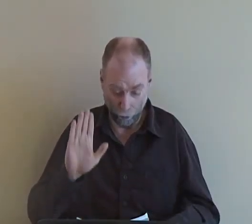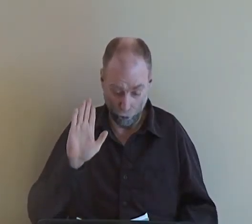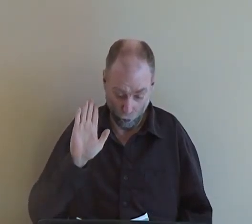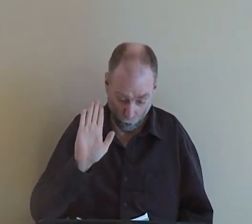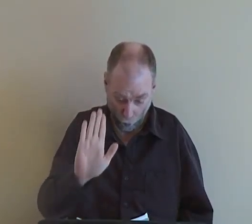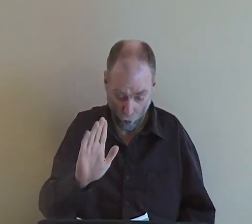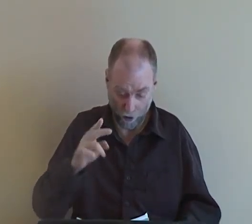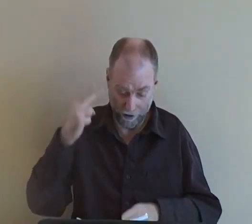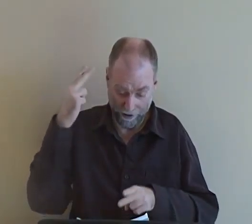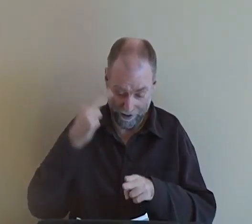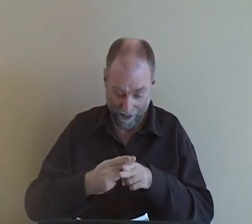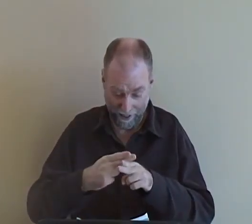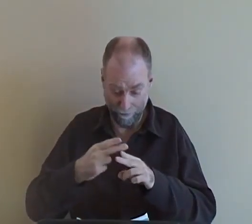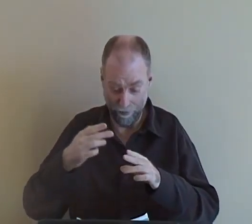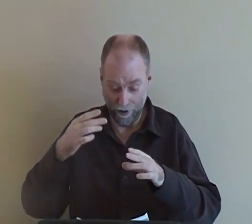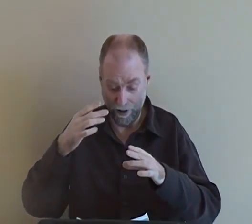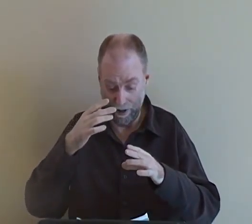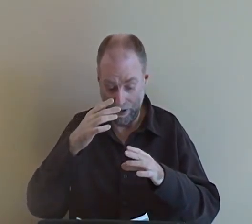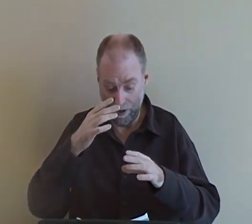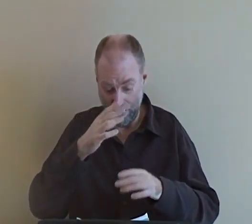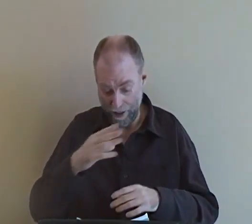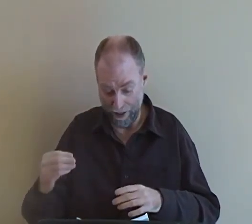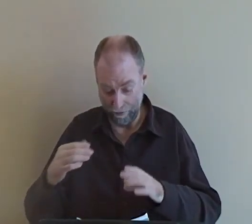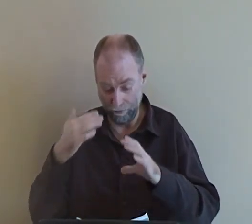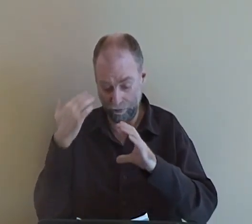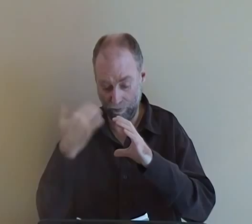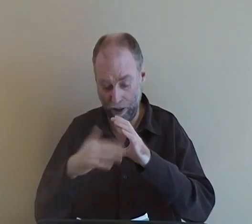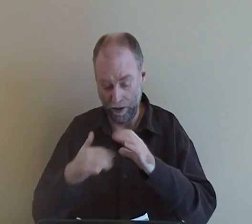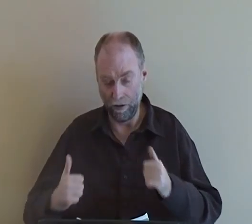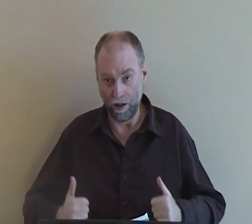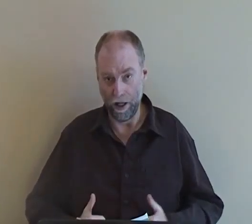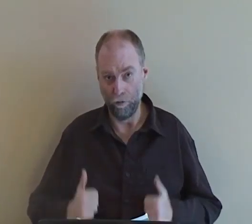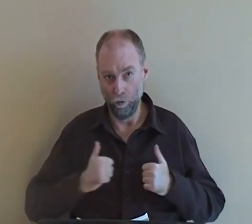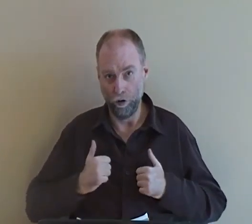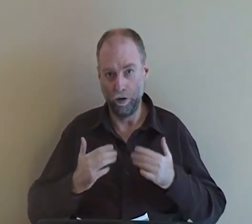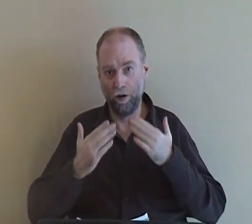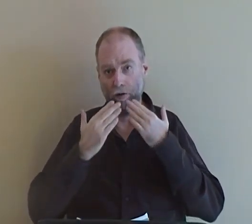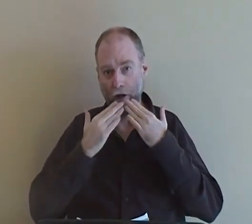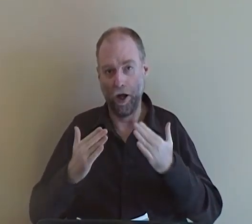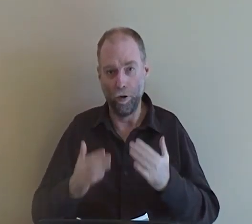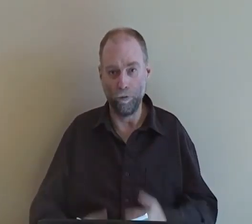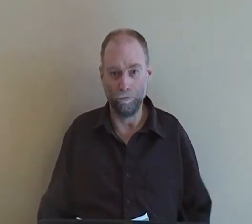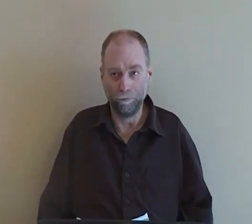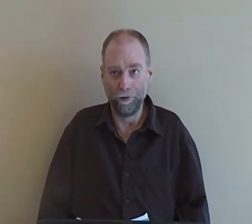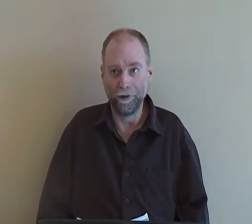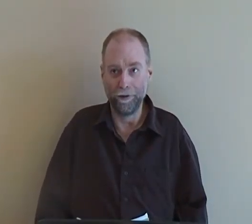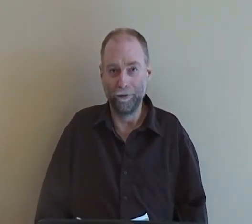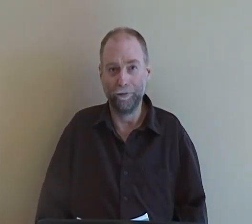need your names and email addresses. Thank you. you.